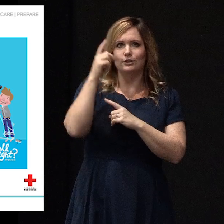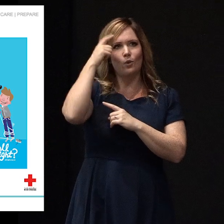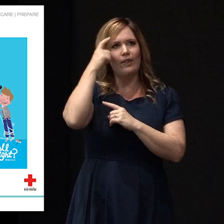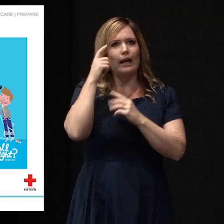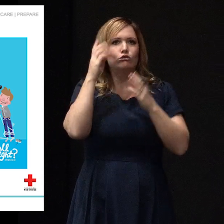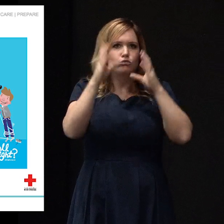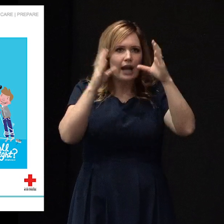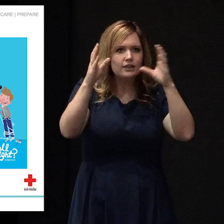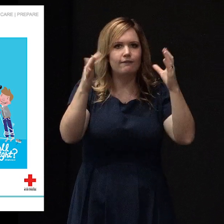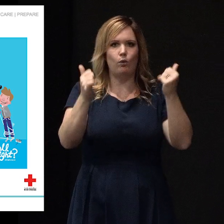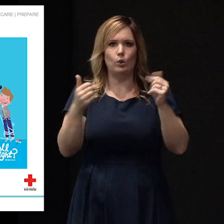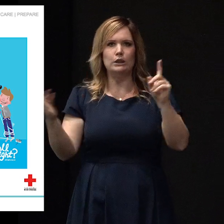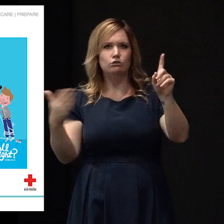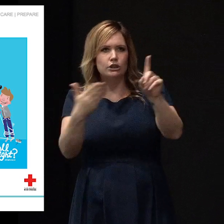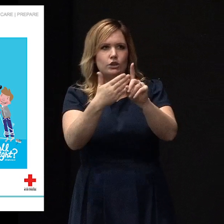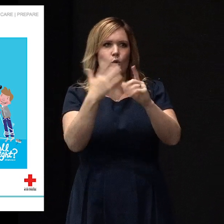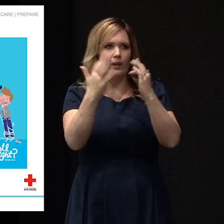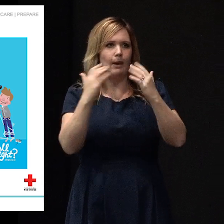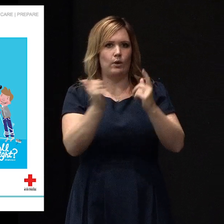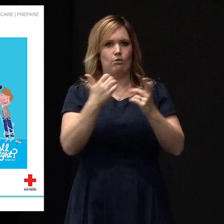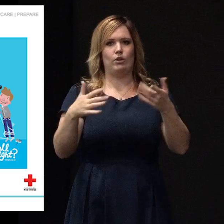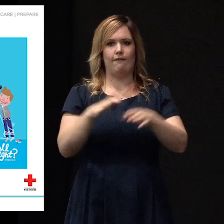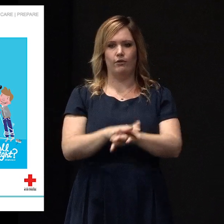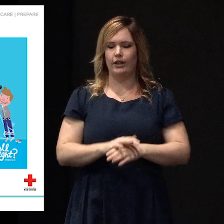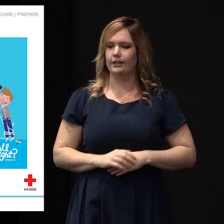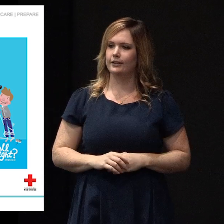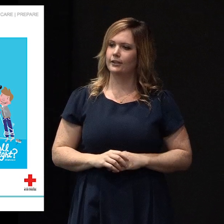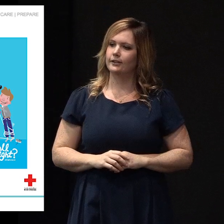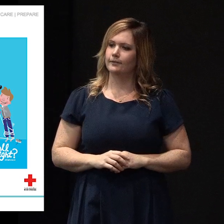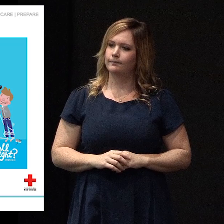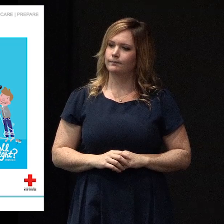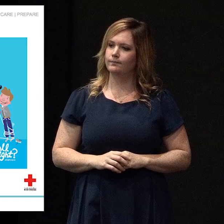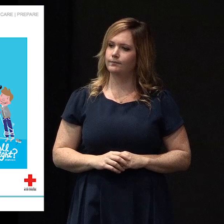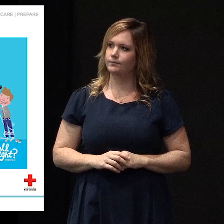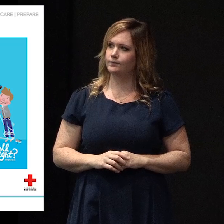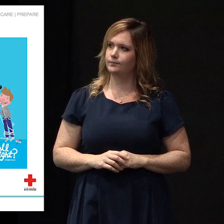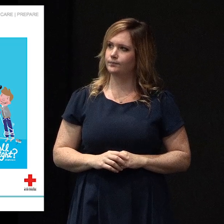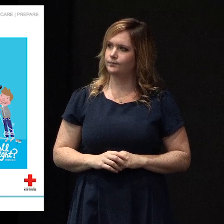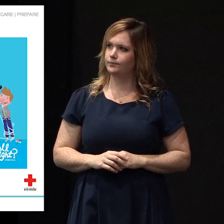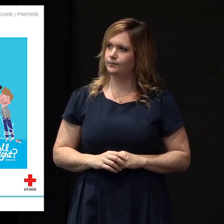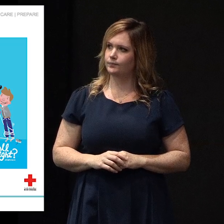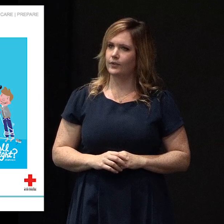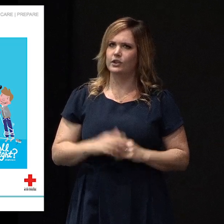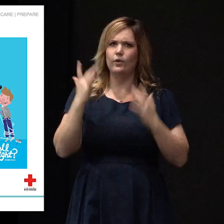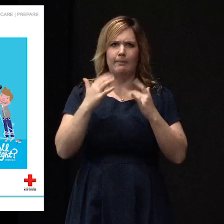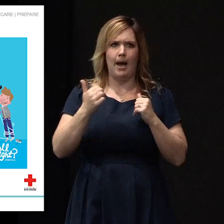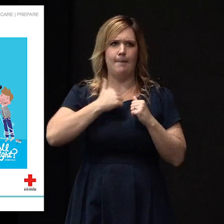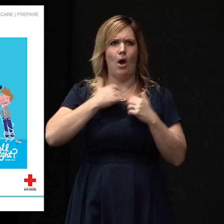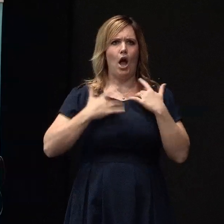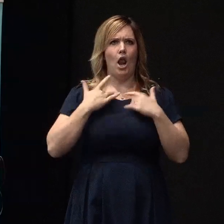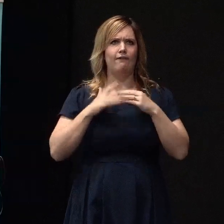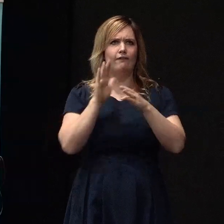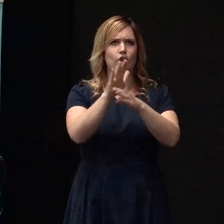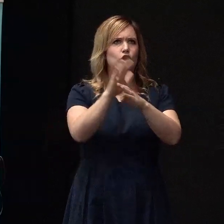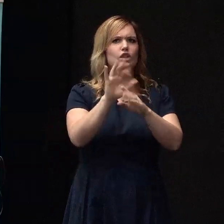strategically as we need to, to think about our recovery. And thinking about recovery in terms of, this is our future of our life. It's not just about putting back